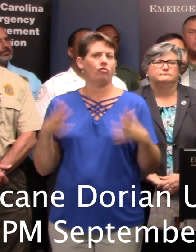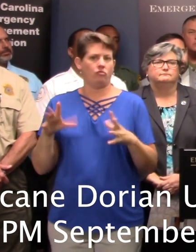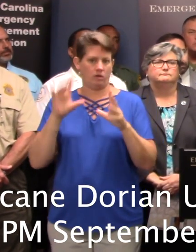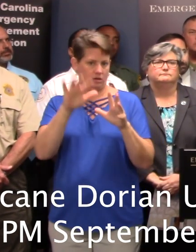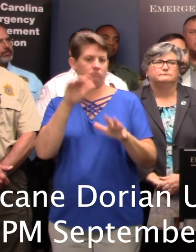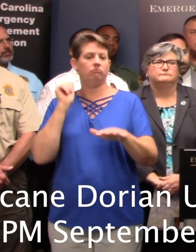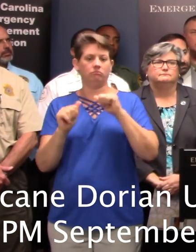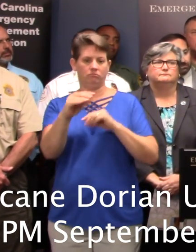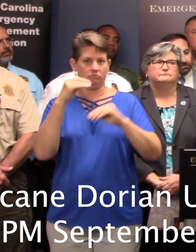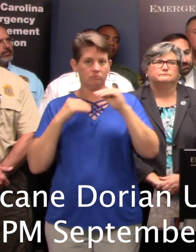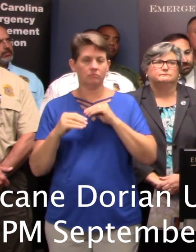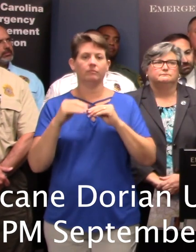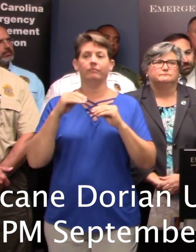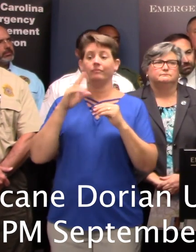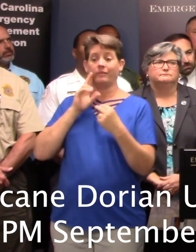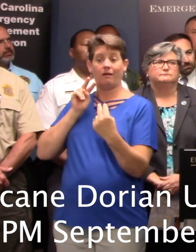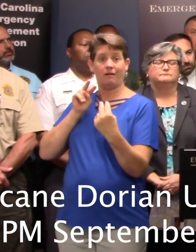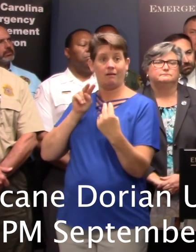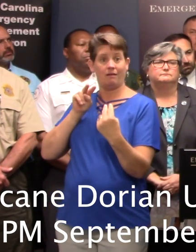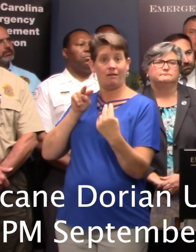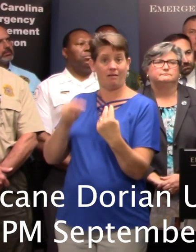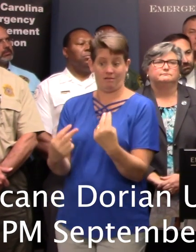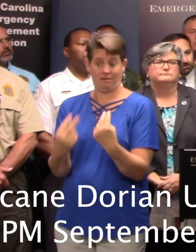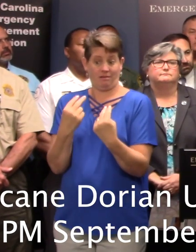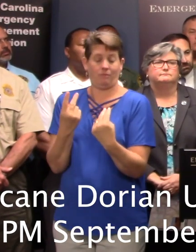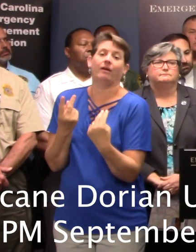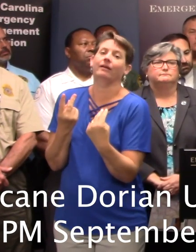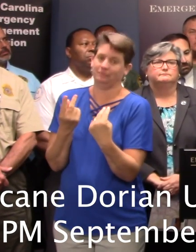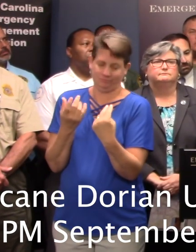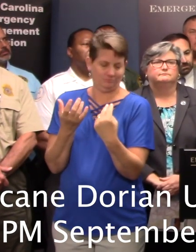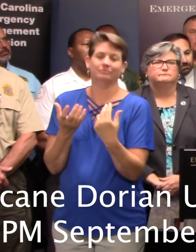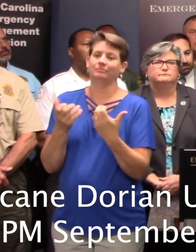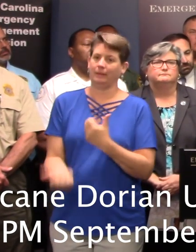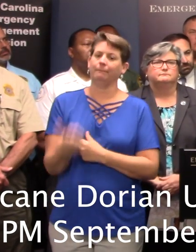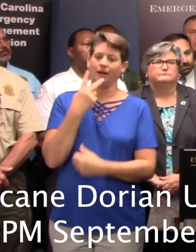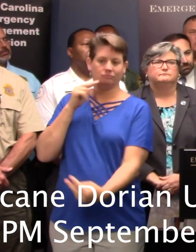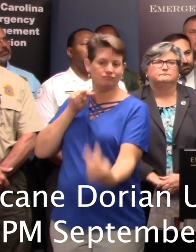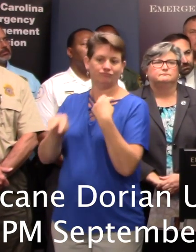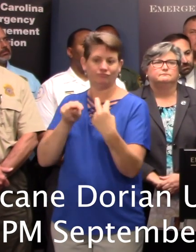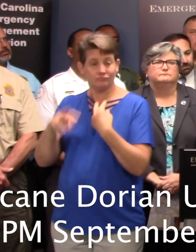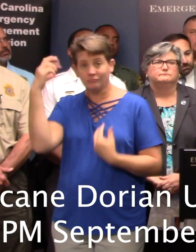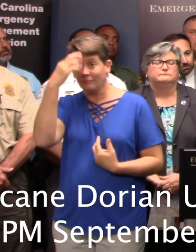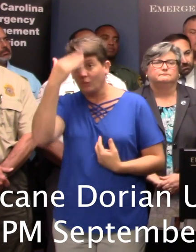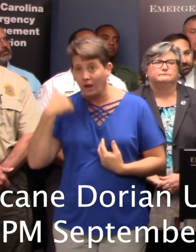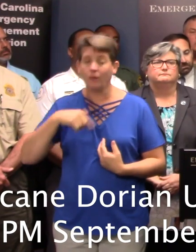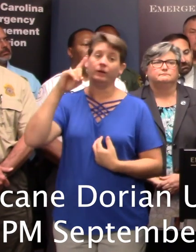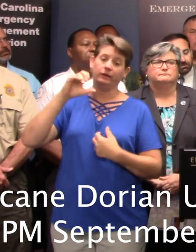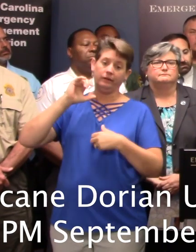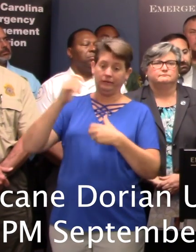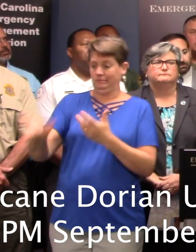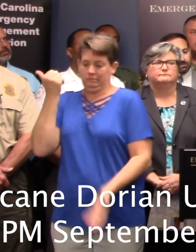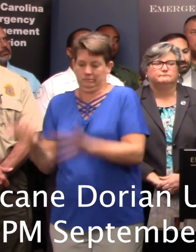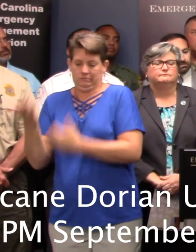reverse the lanes back to where they were before, because we have to get all that equipment, the cones and barricades